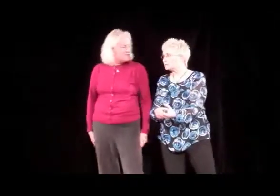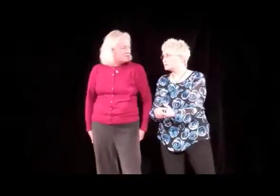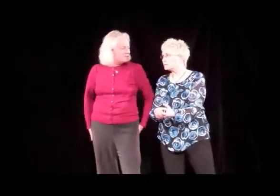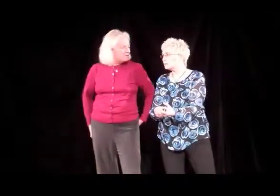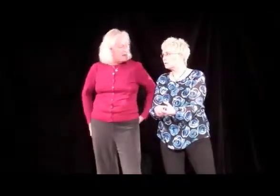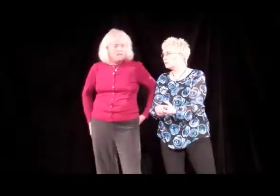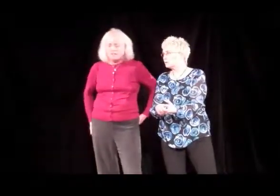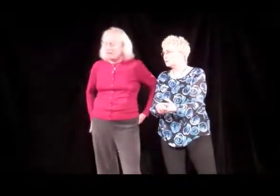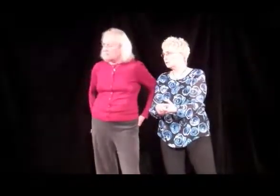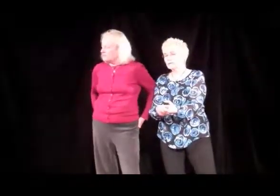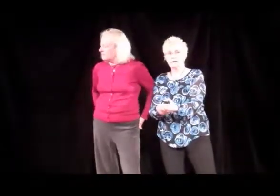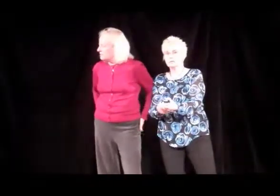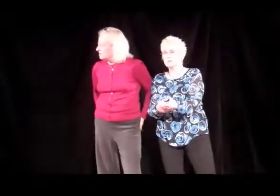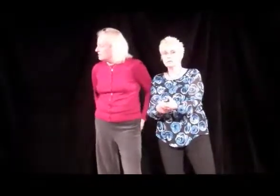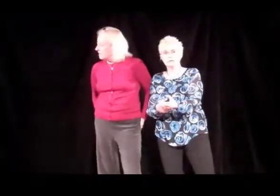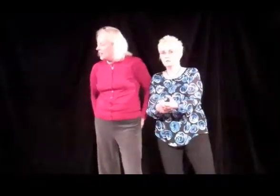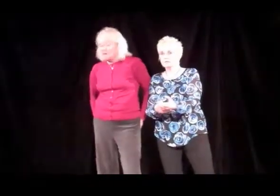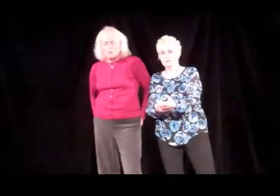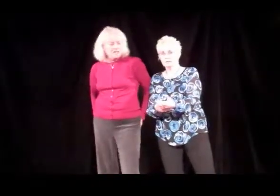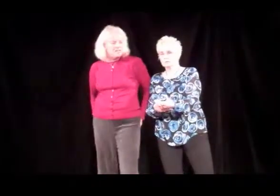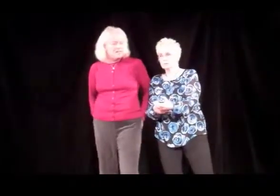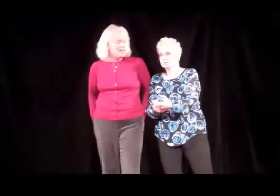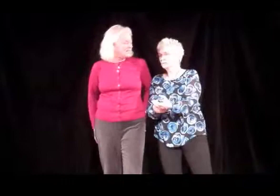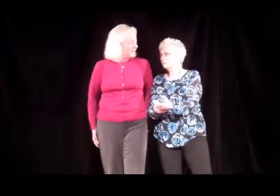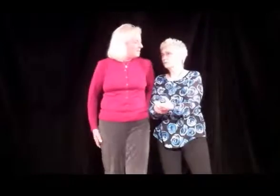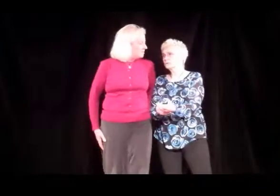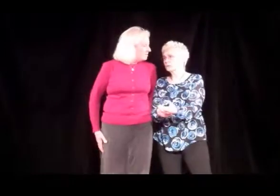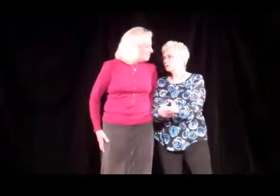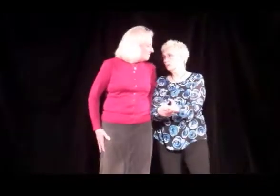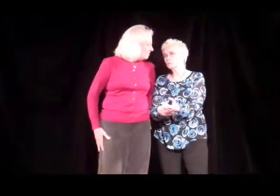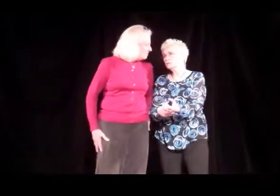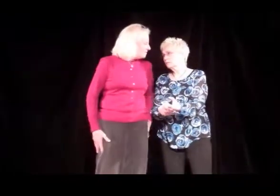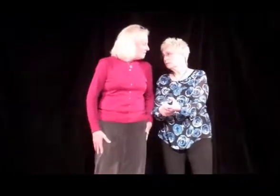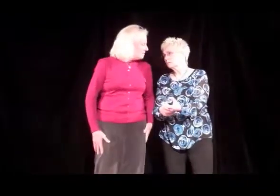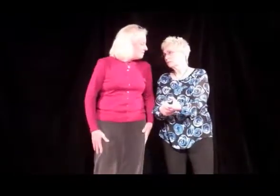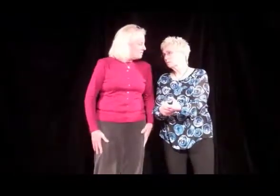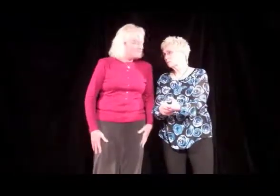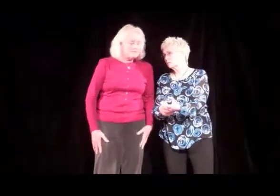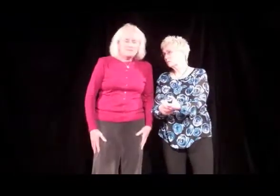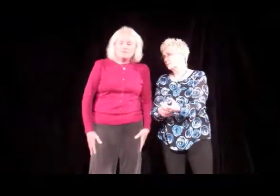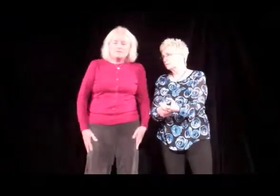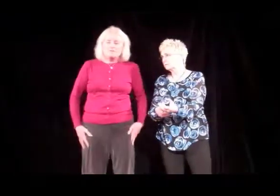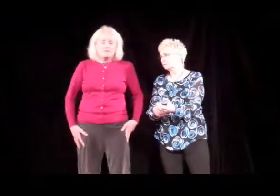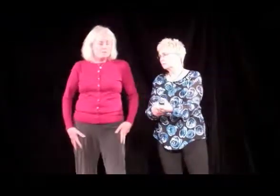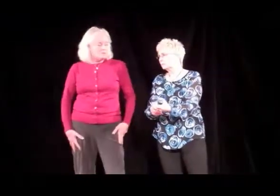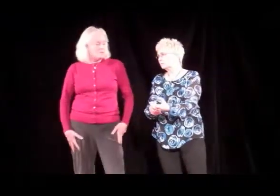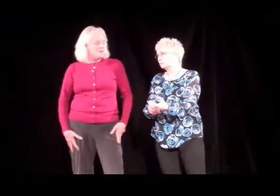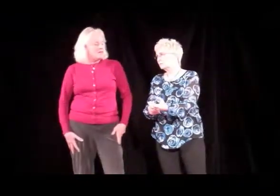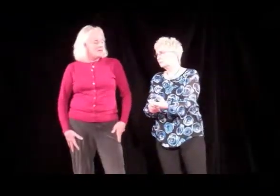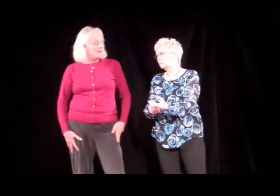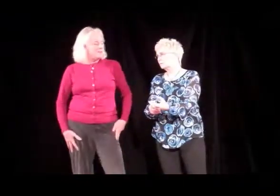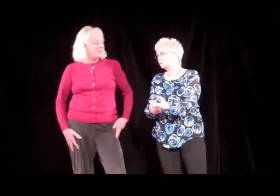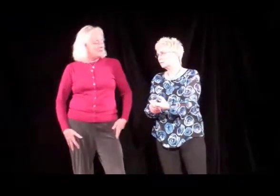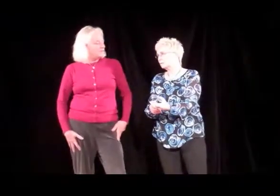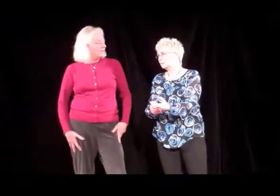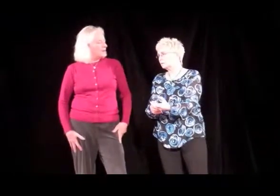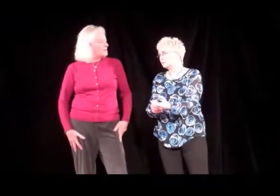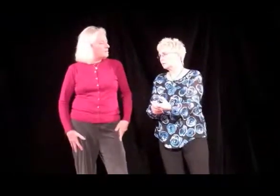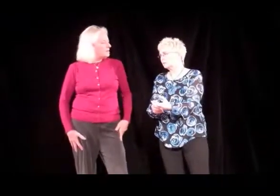Hell no. There ain't no dough here. I ain't wasting my time. No dough, no beer. Well, you're paying me enough dough, I suppose.